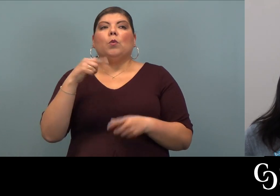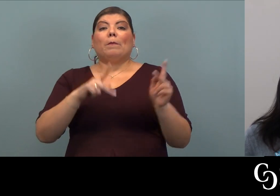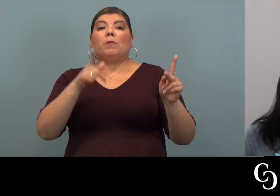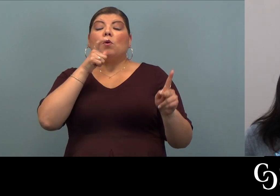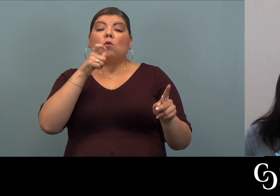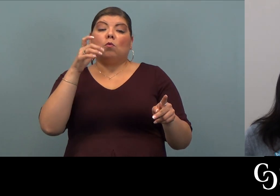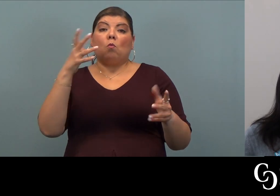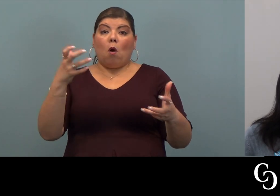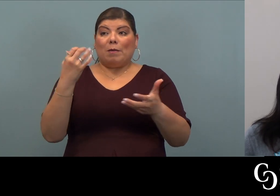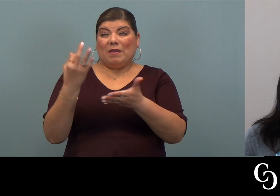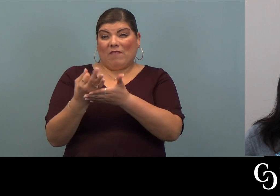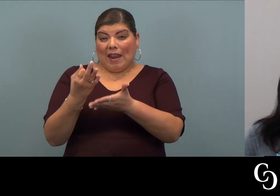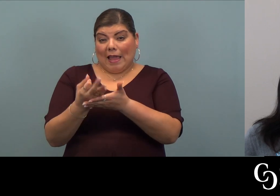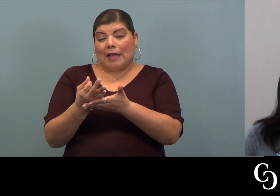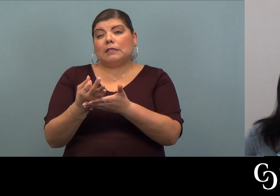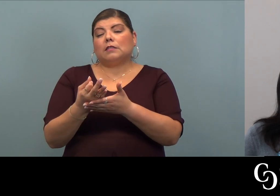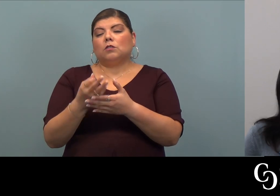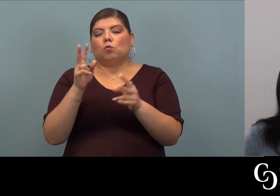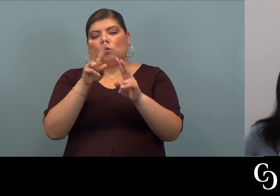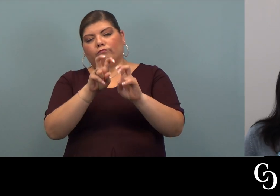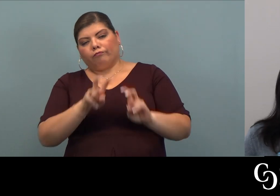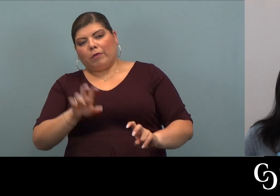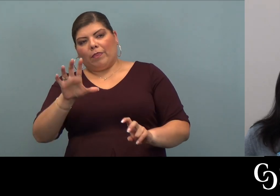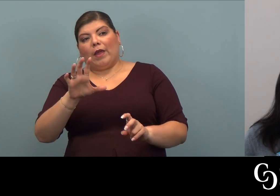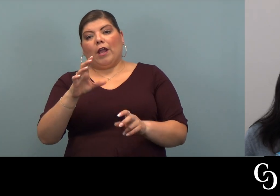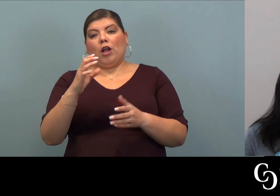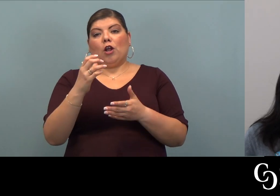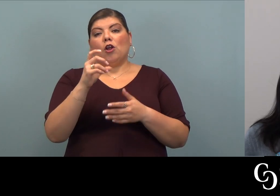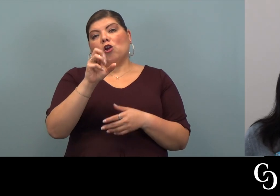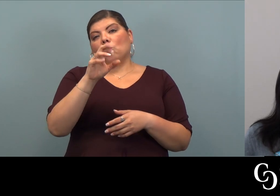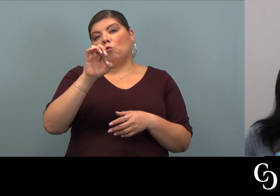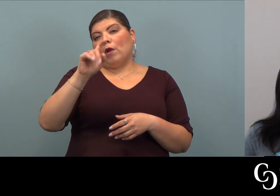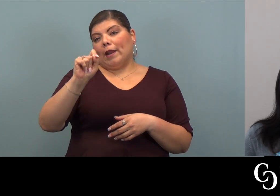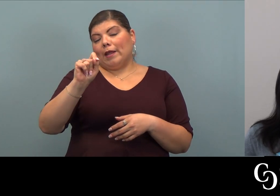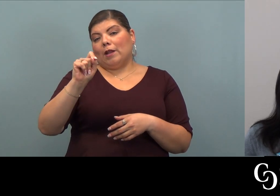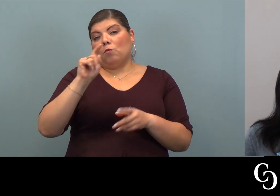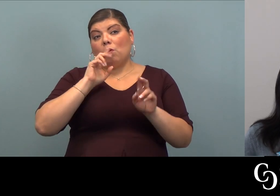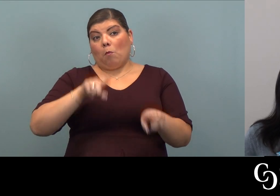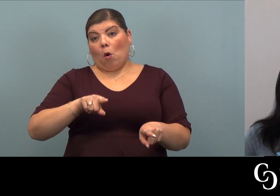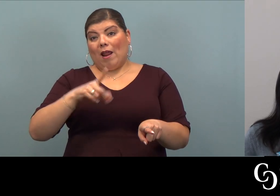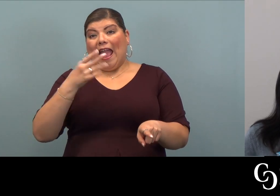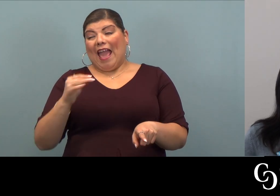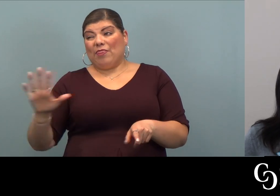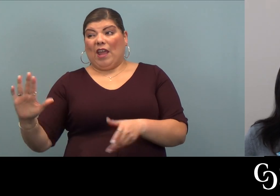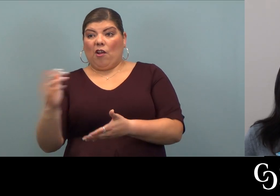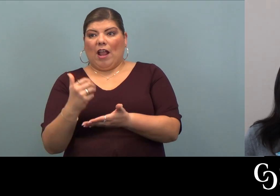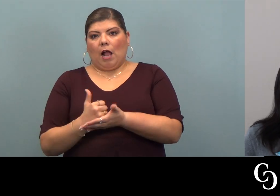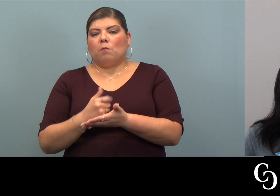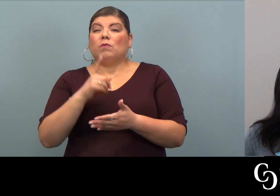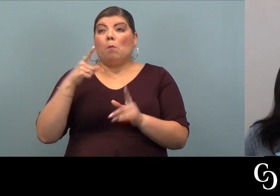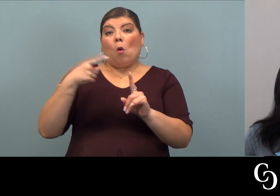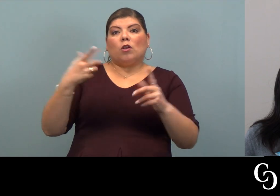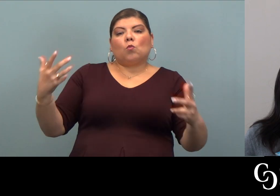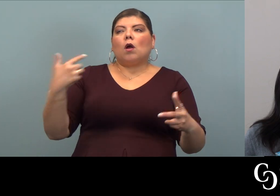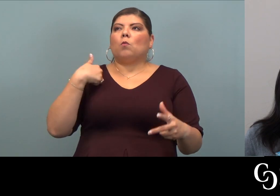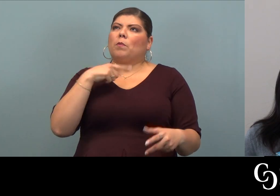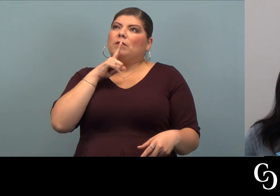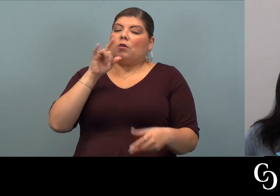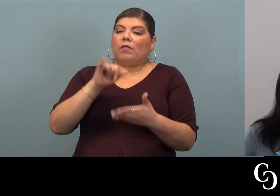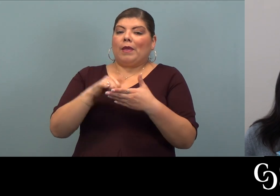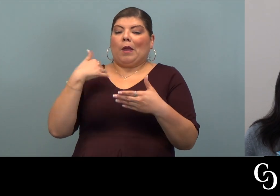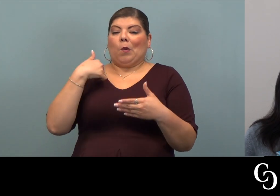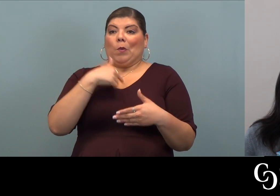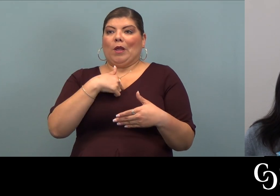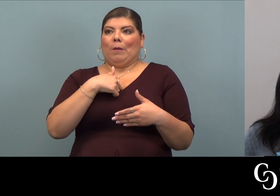with folks looking to get financed, we'll take a look at their credit report. We'll take a look at their income. Because the point is, we want to make sure that we're